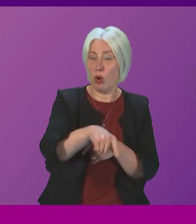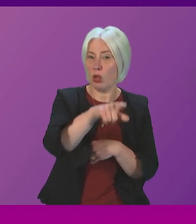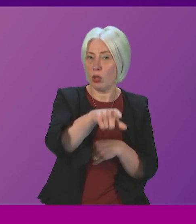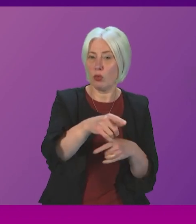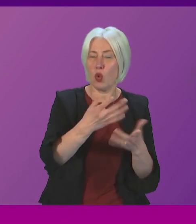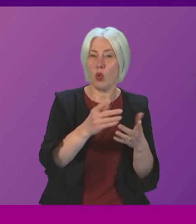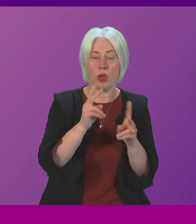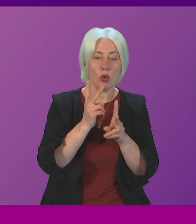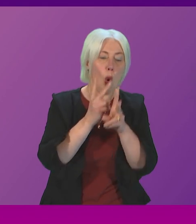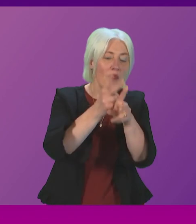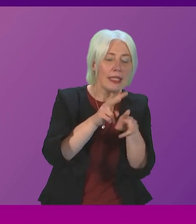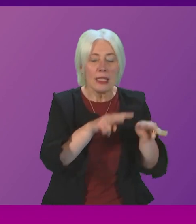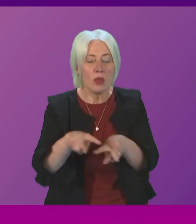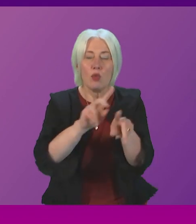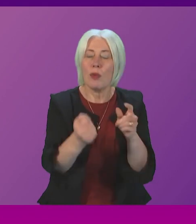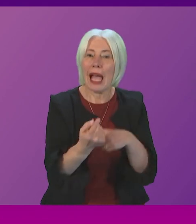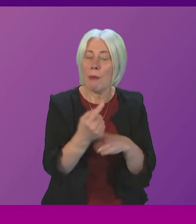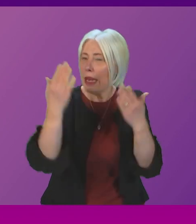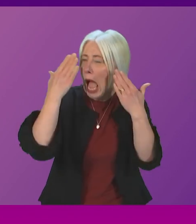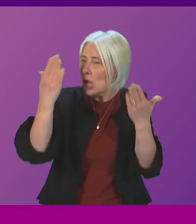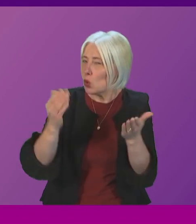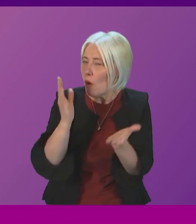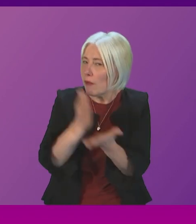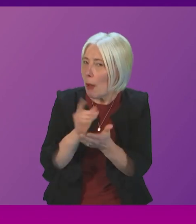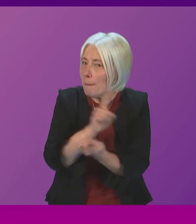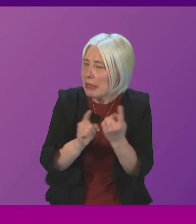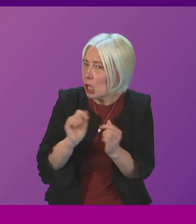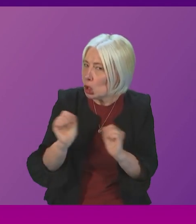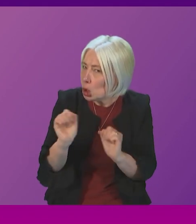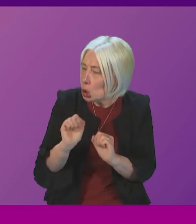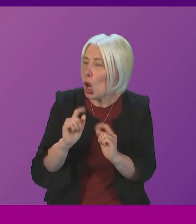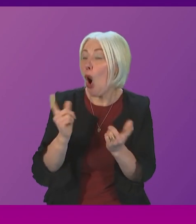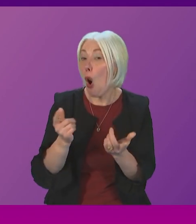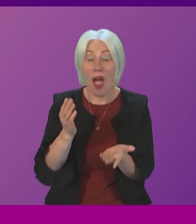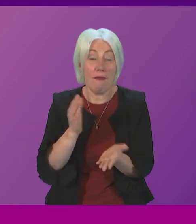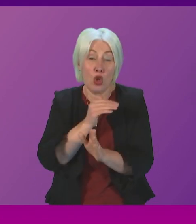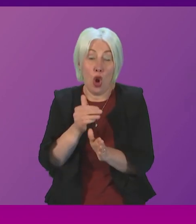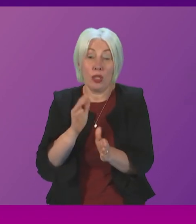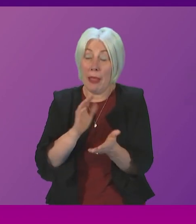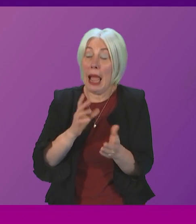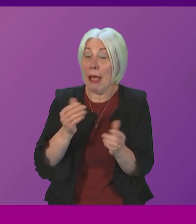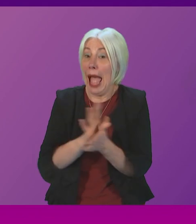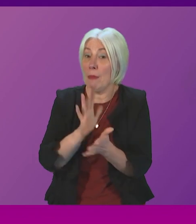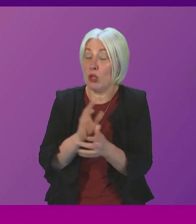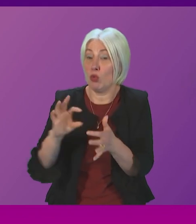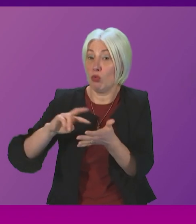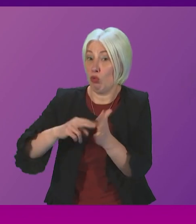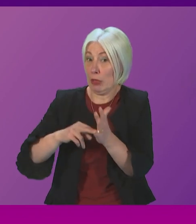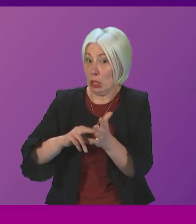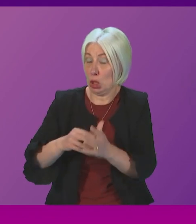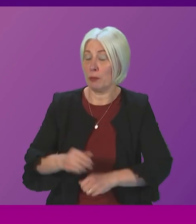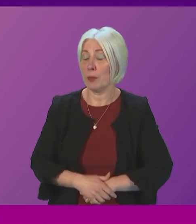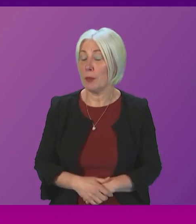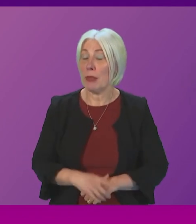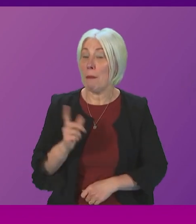who's heading the oversight group I don't know if that meeting has taken place if it hasn't I'm more than happy to facilitate that from my